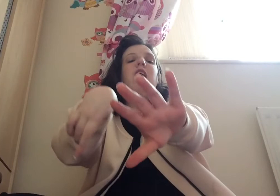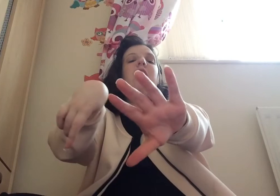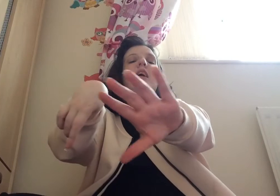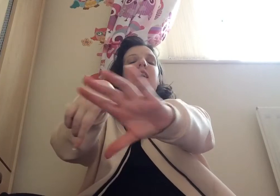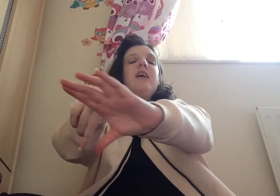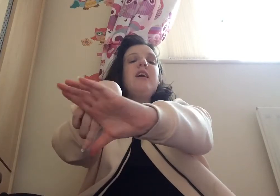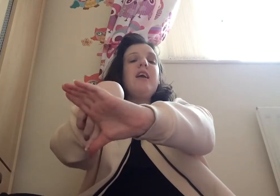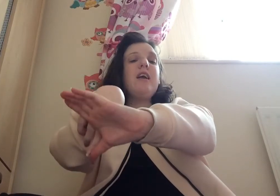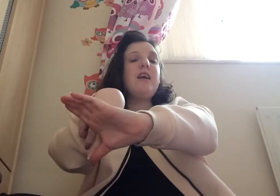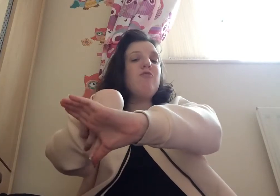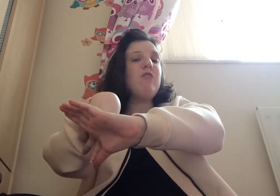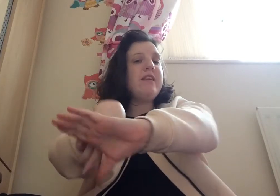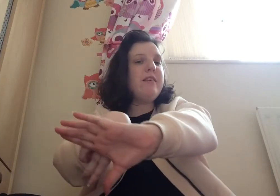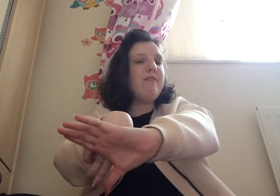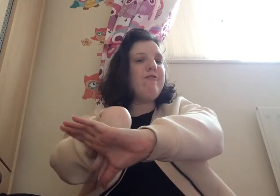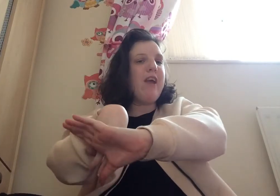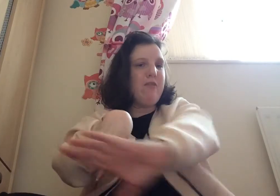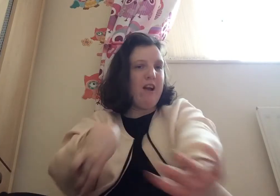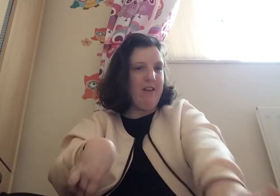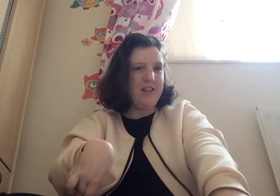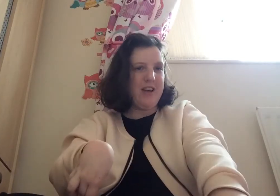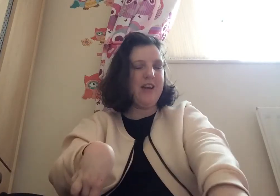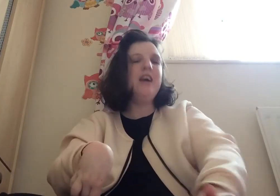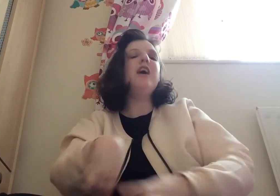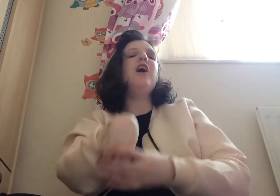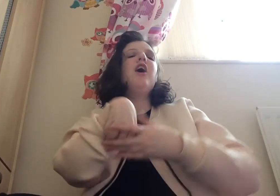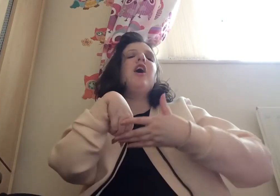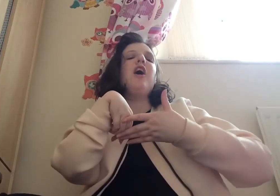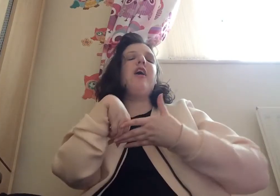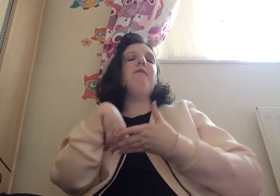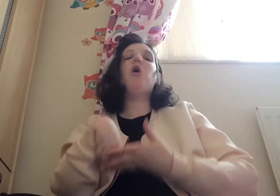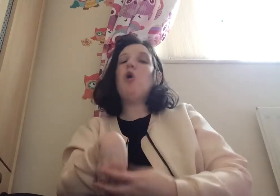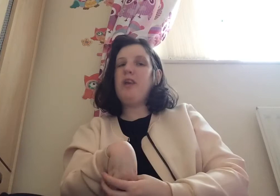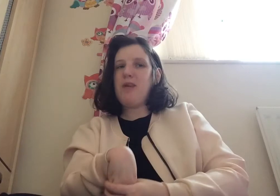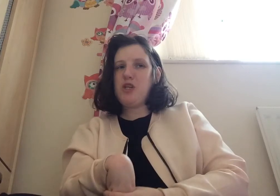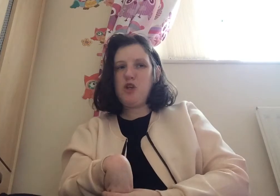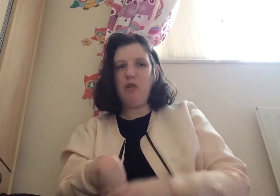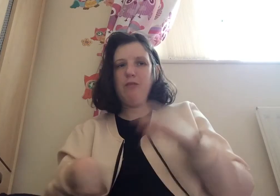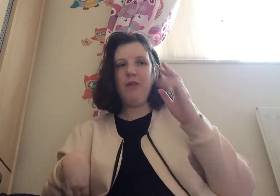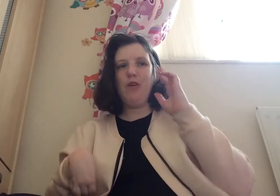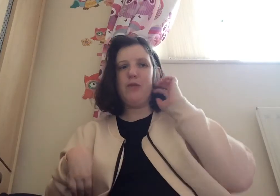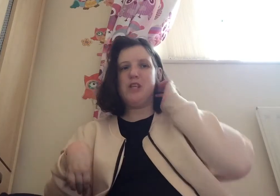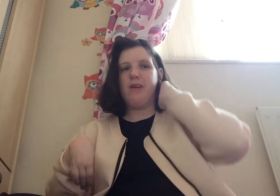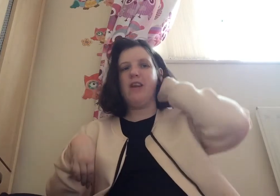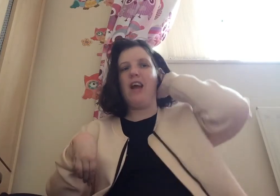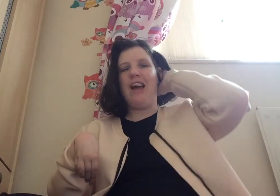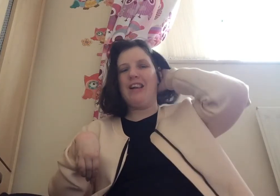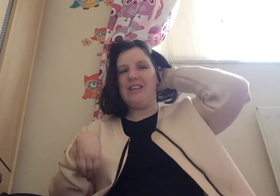recent favorite character um courtney mitchell i'm going to be doing and